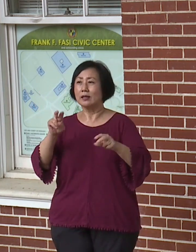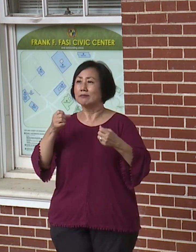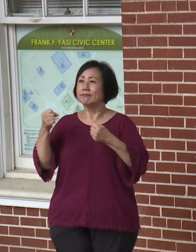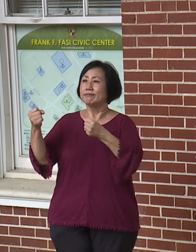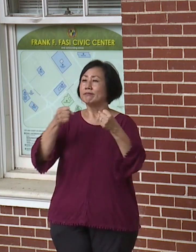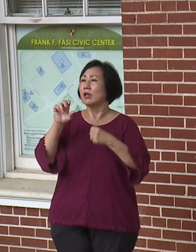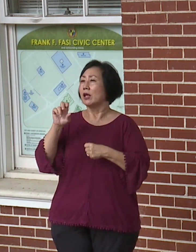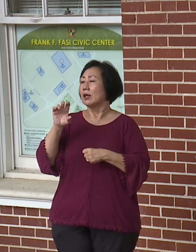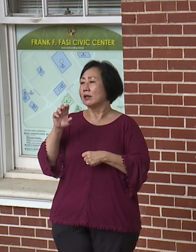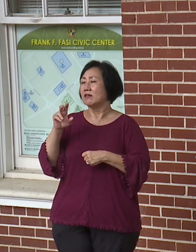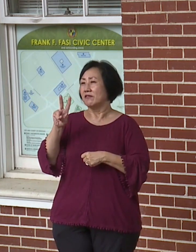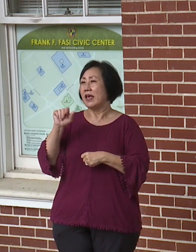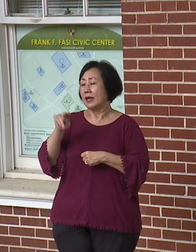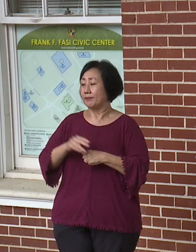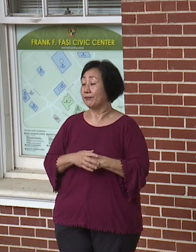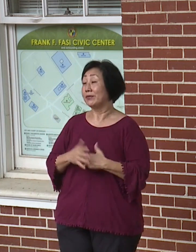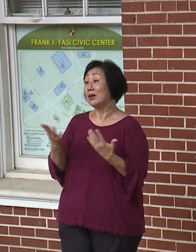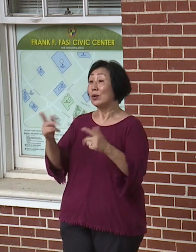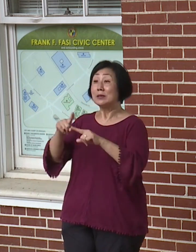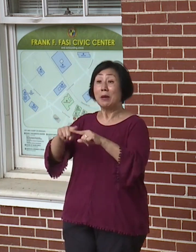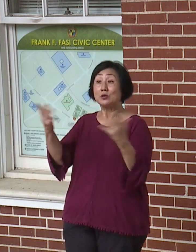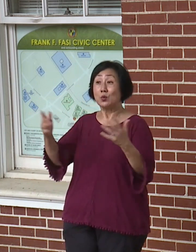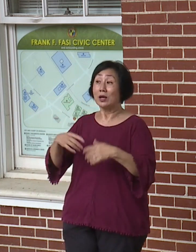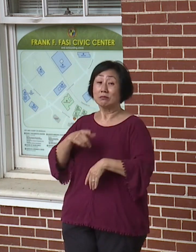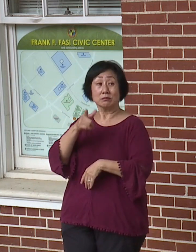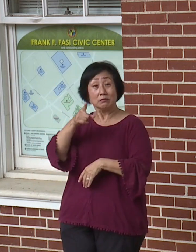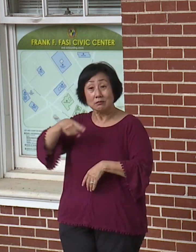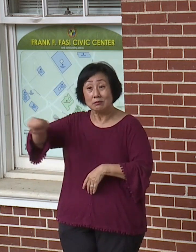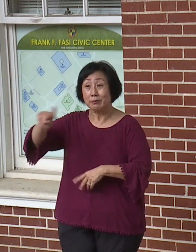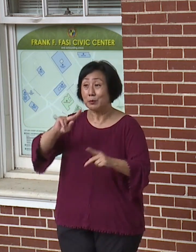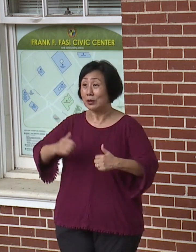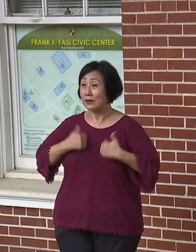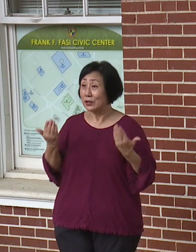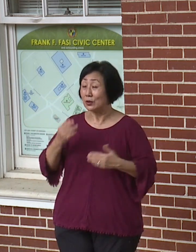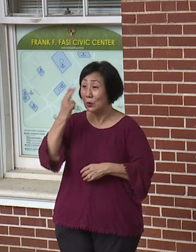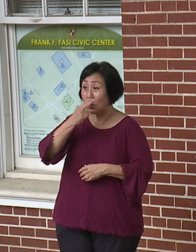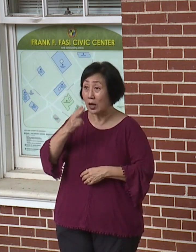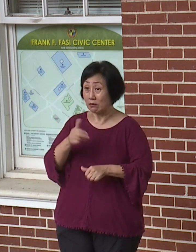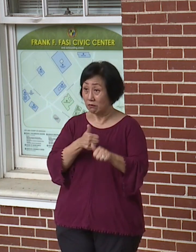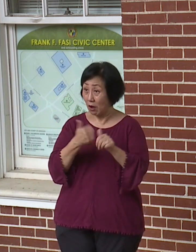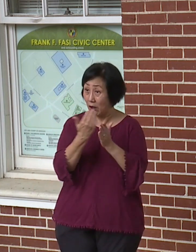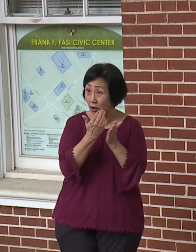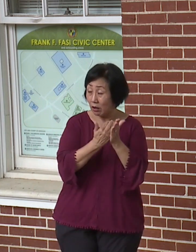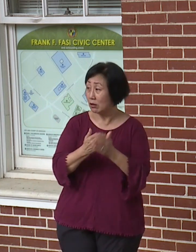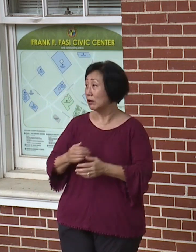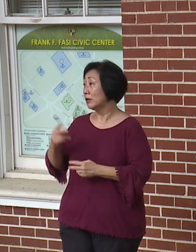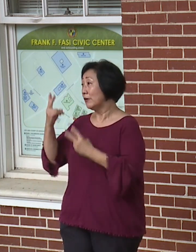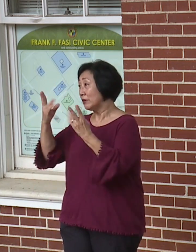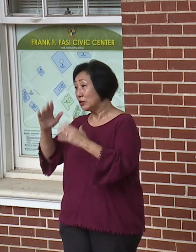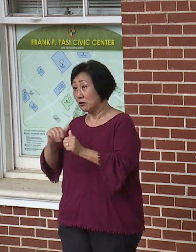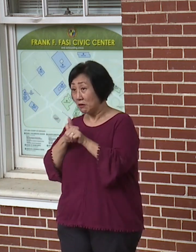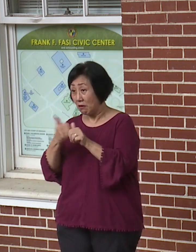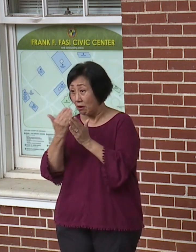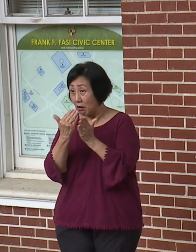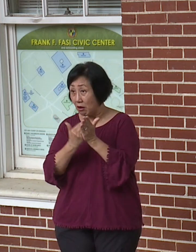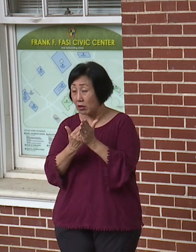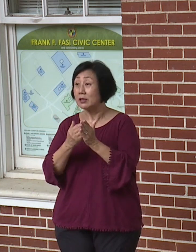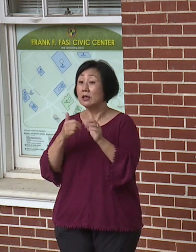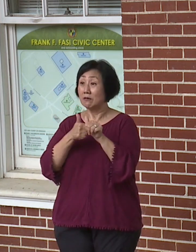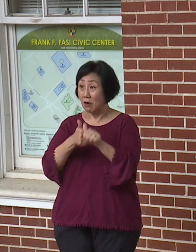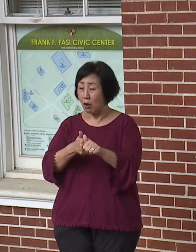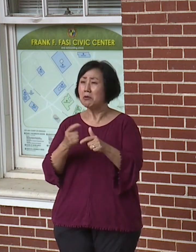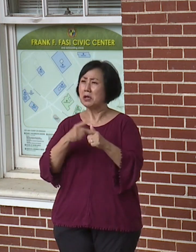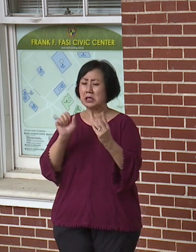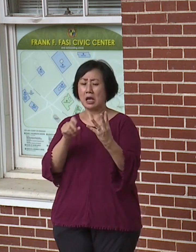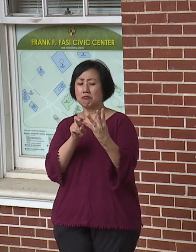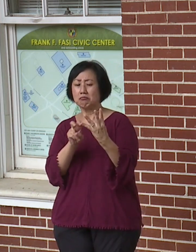residents of the city and county of Honolulu and our visitors, by the way. If we do everything that's required of us, I believe we can actually get to